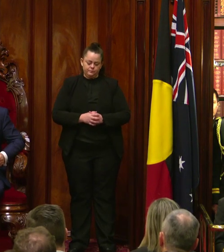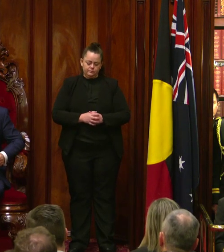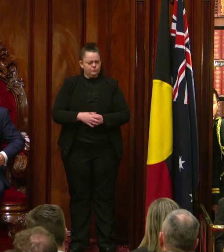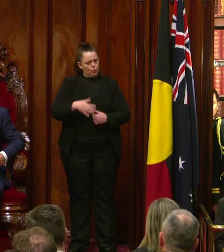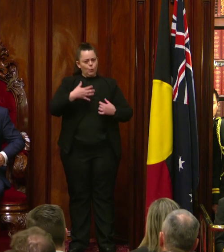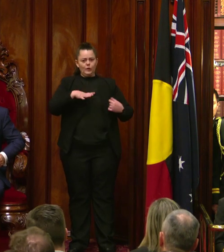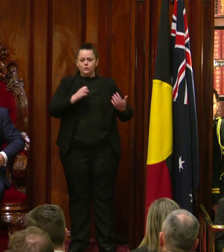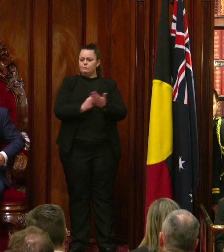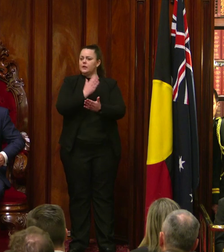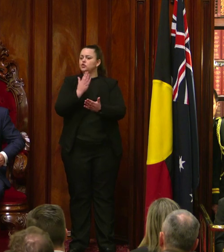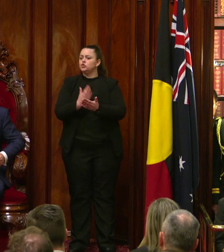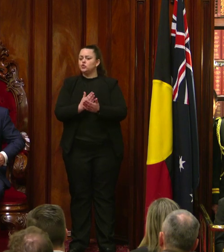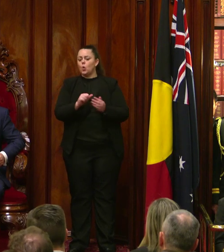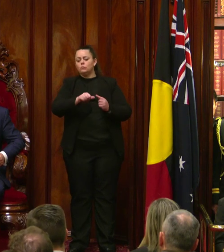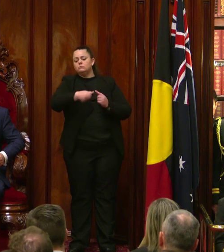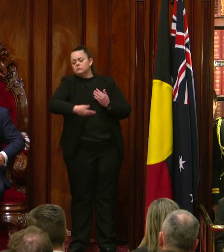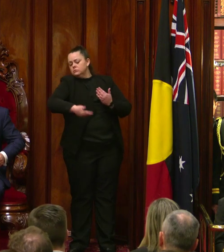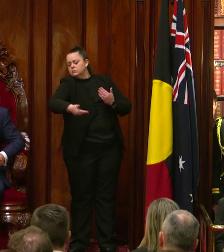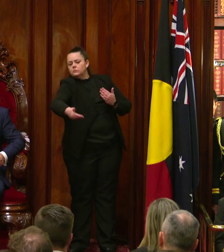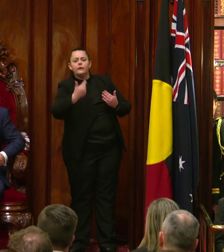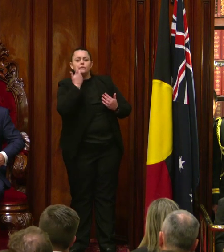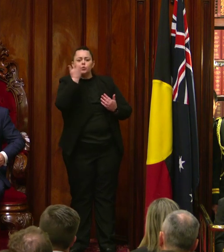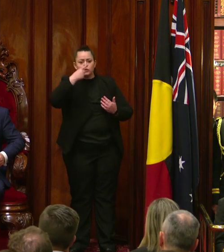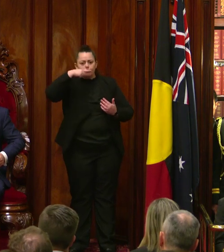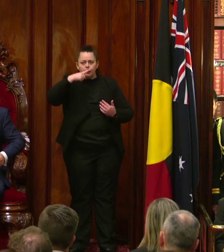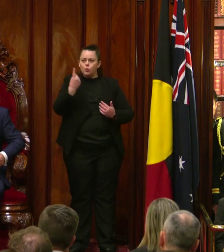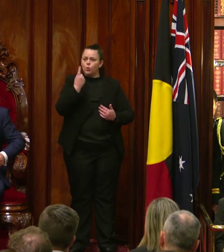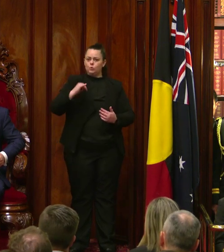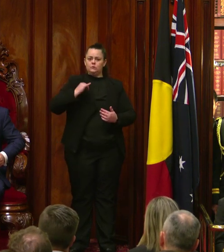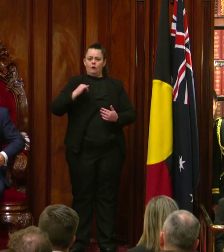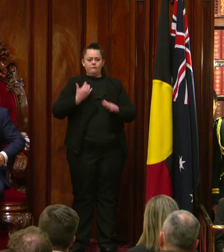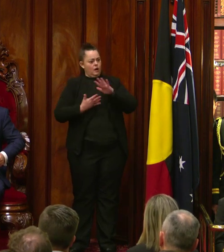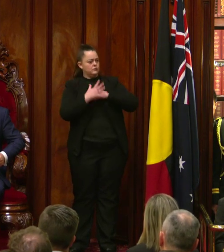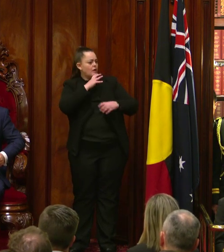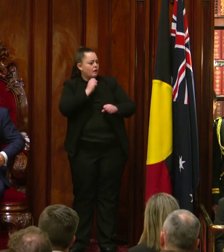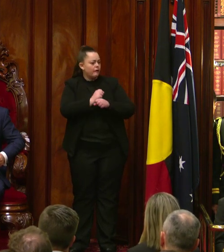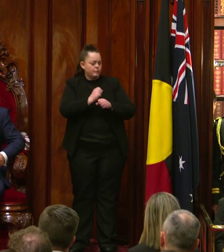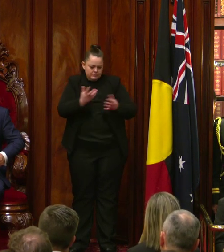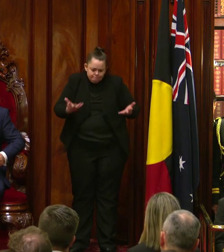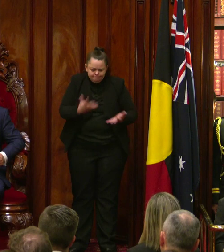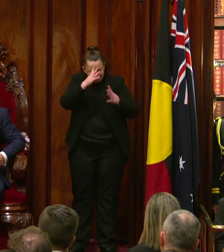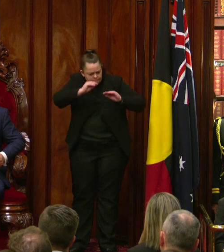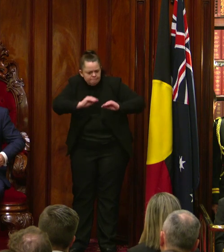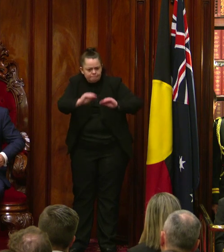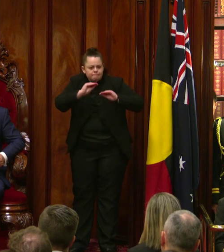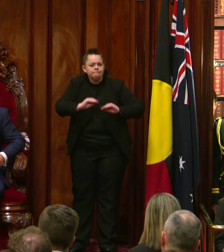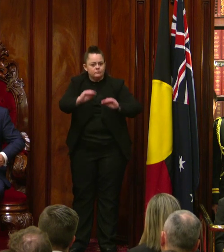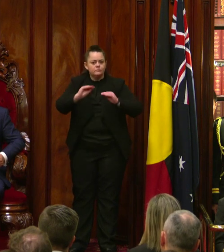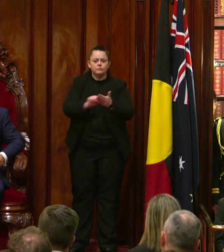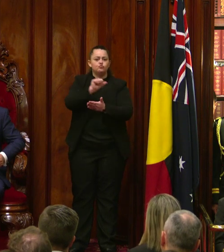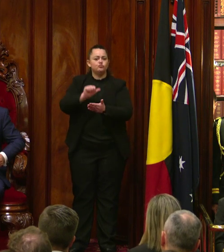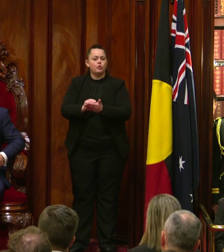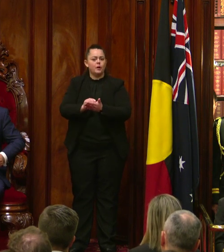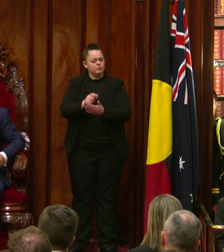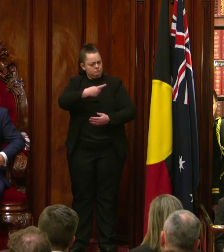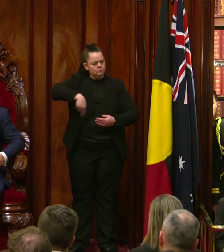the next generation of high-paid, highly-skilled workers who will meet the needs of our people in good times and bad and literally